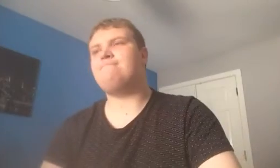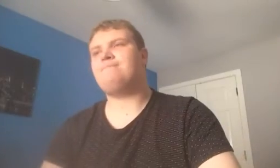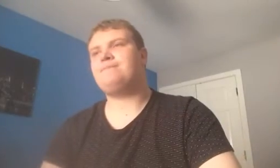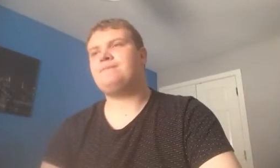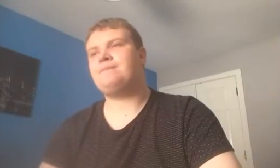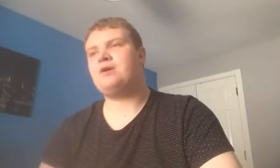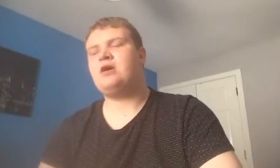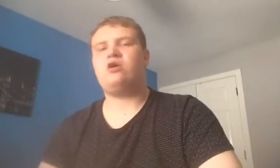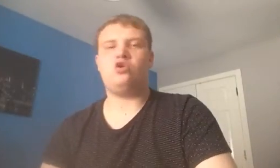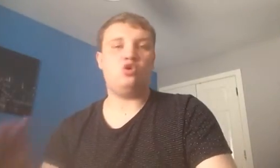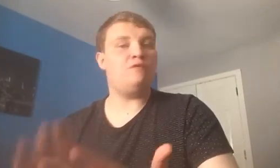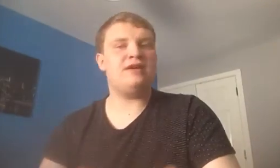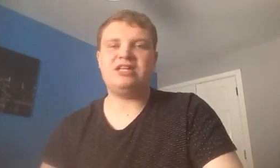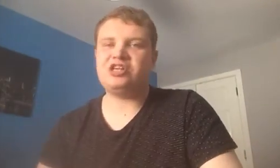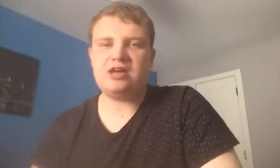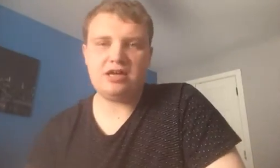Em. Ove Ejaria.